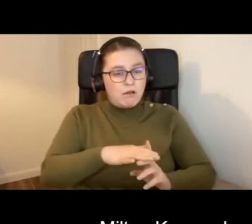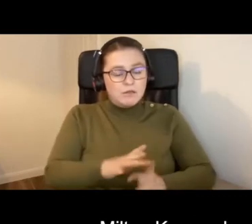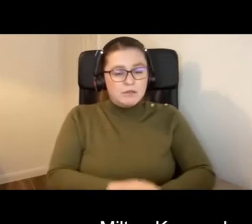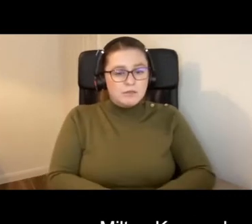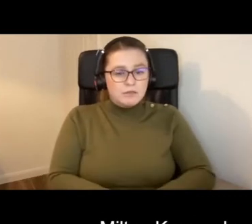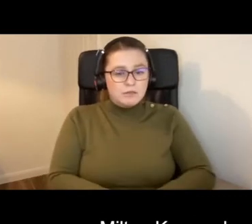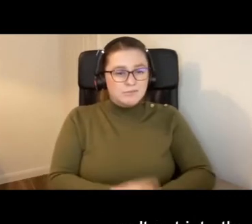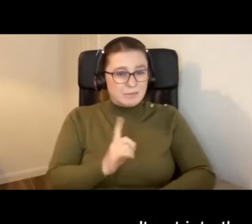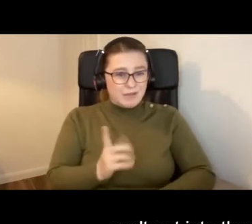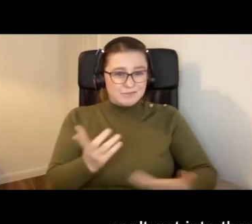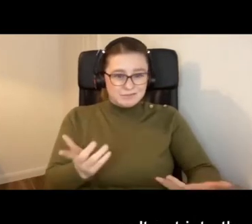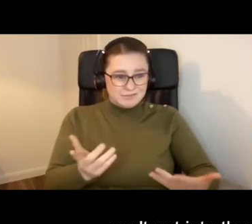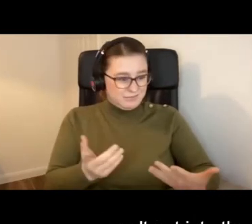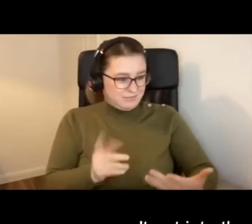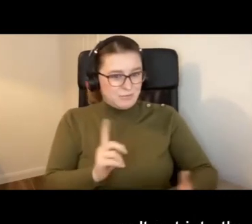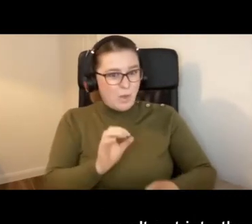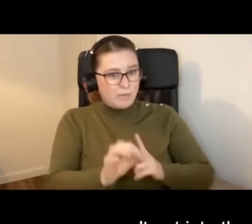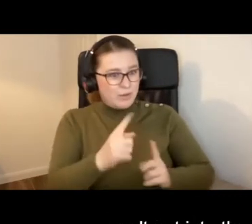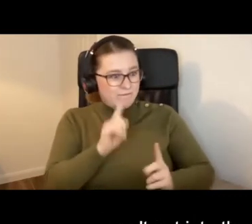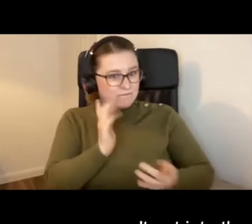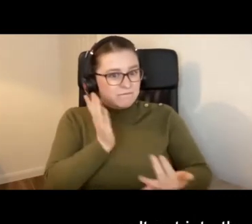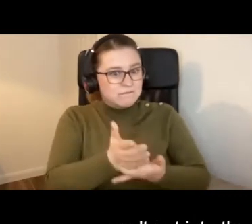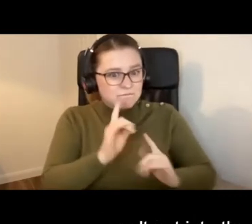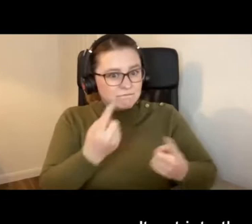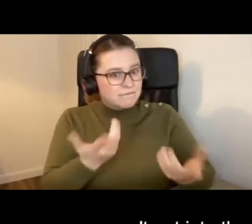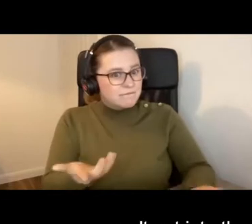but it is pointless if you can't get into them in the first place.